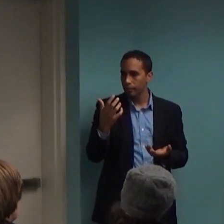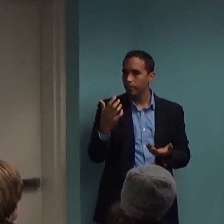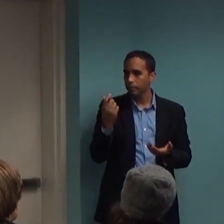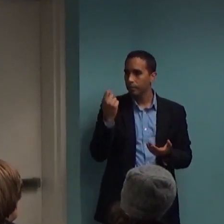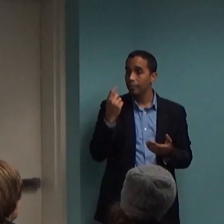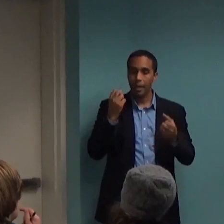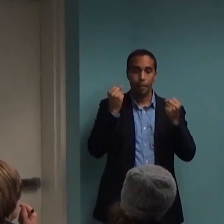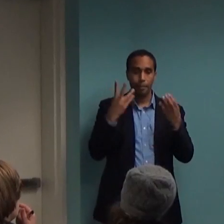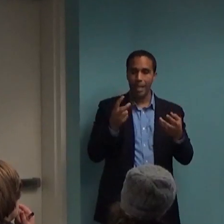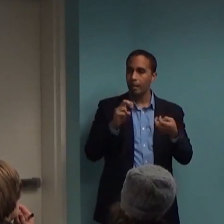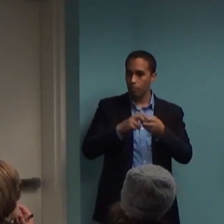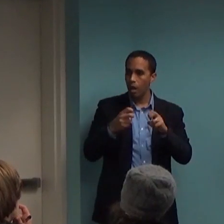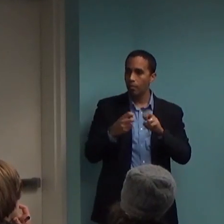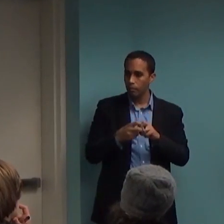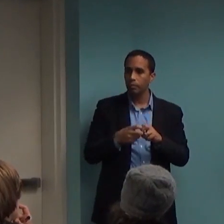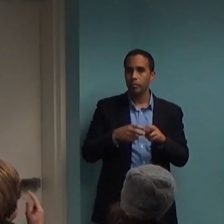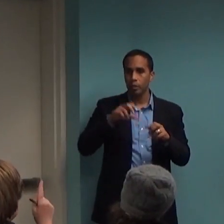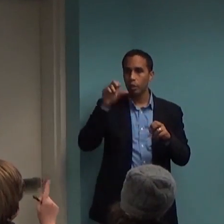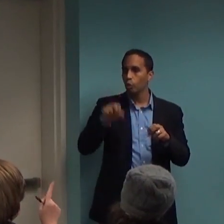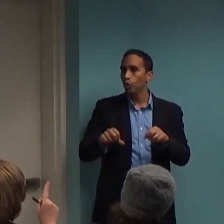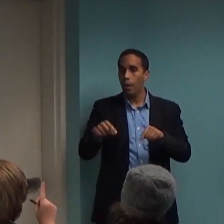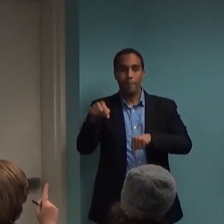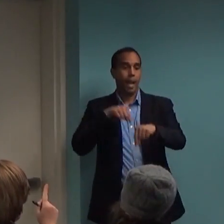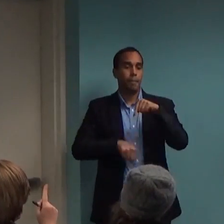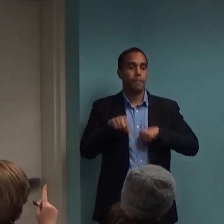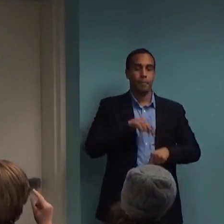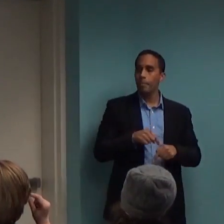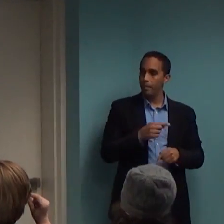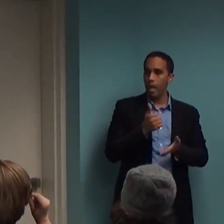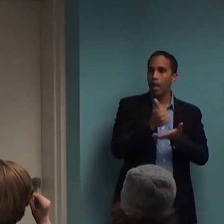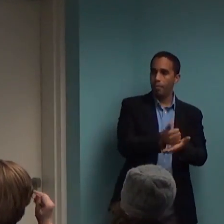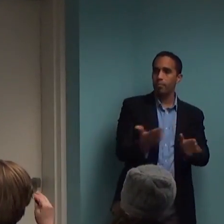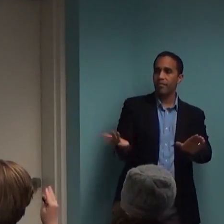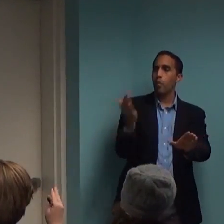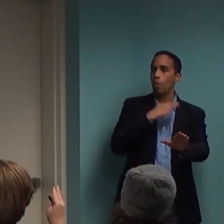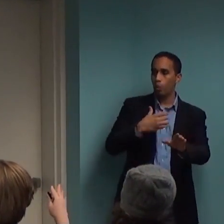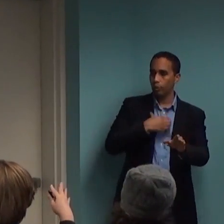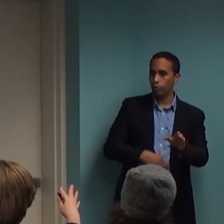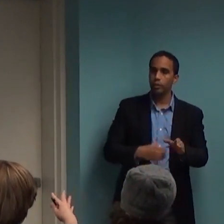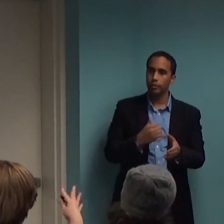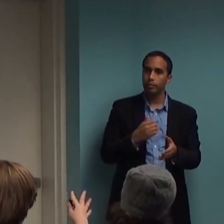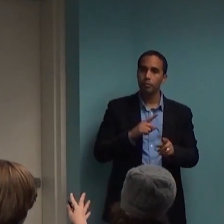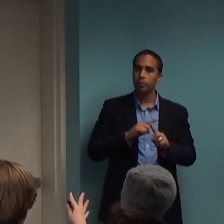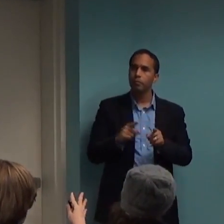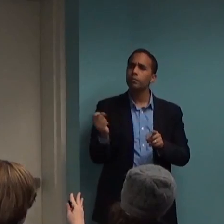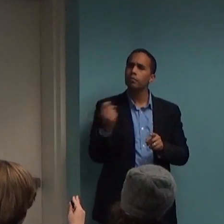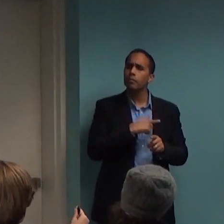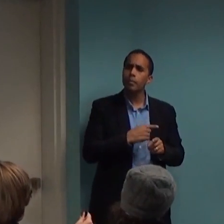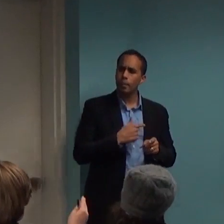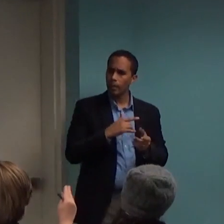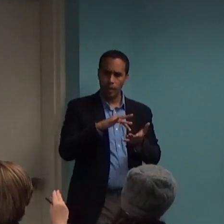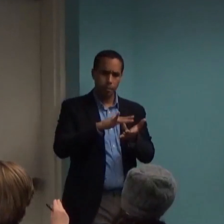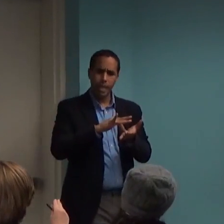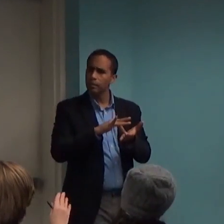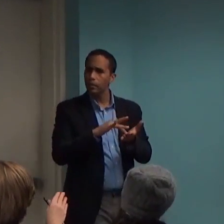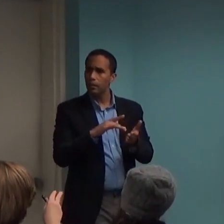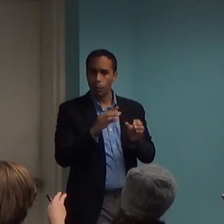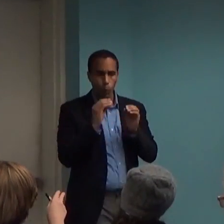problems, not just ADHD. And if the medication, if you don't see improvement, then how many weeks does it mean that they maybe